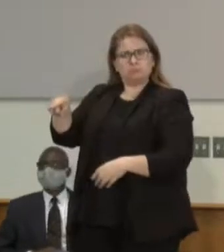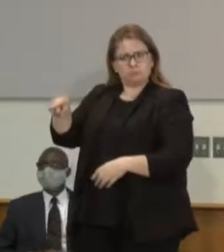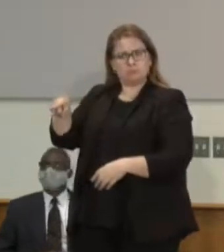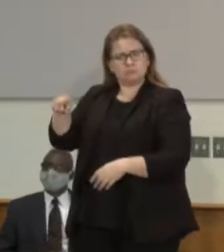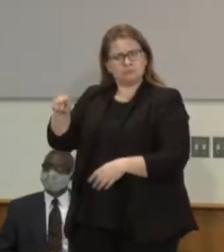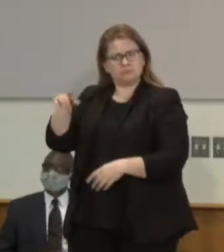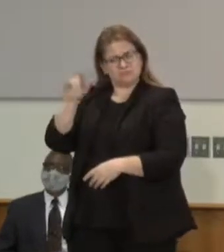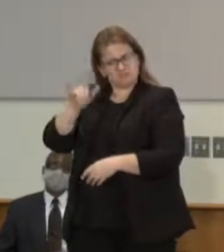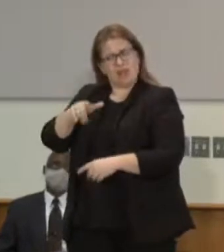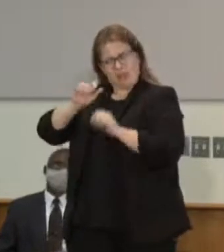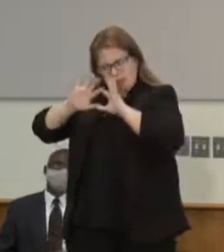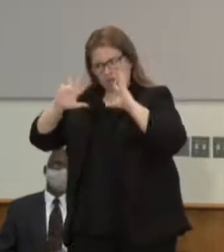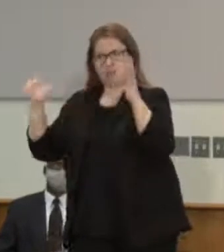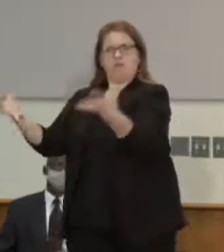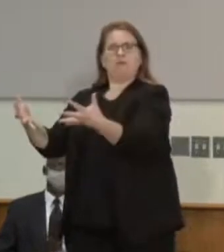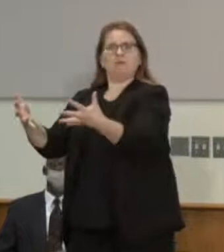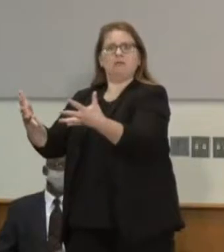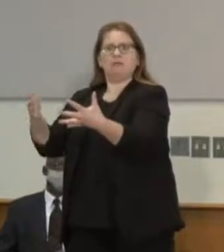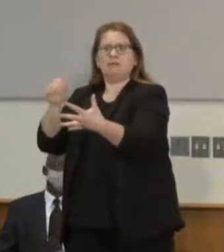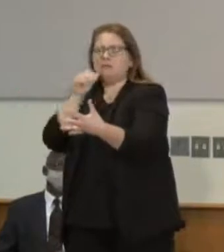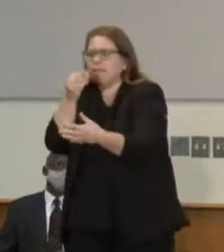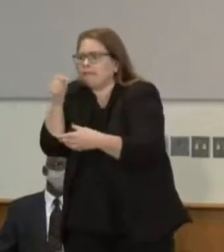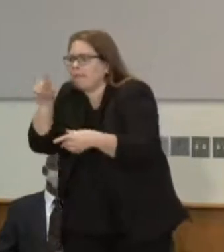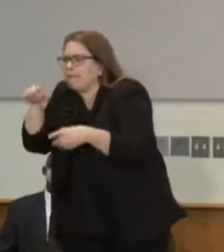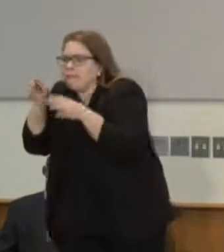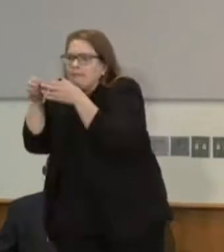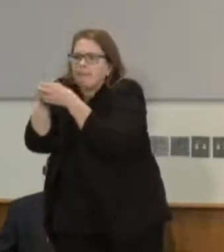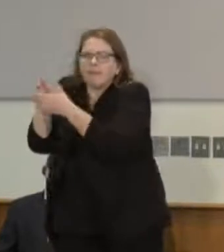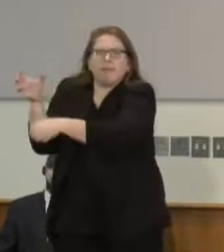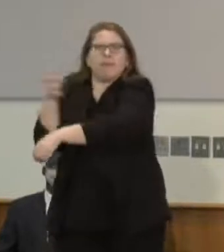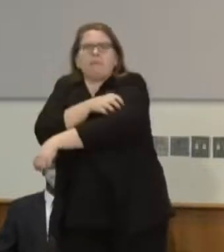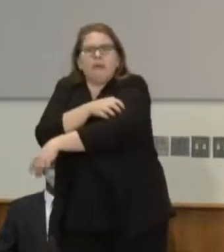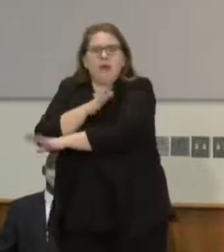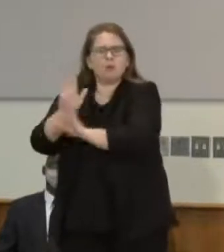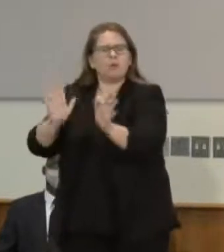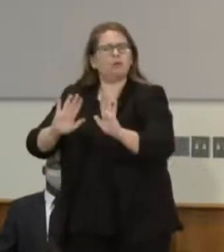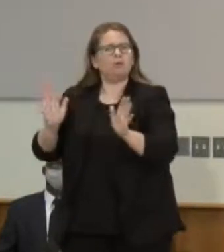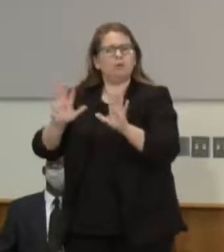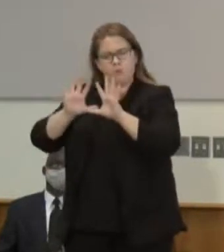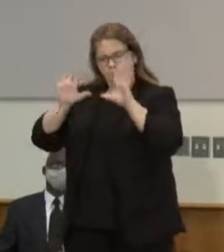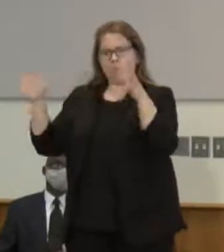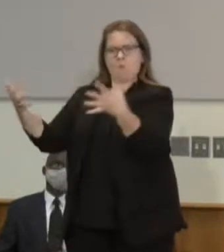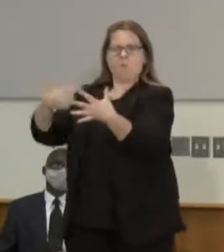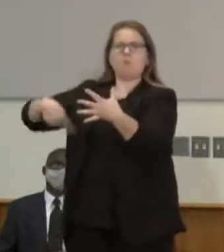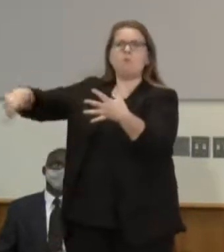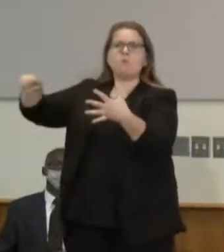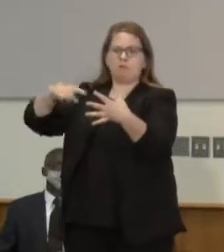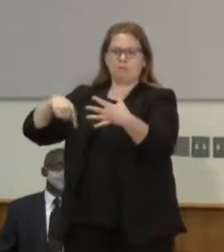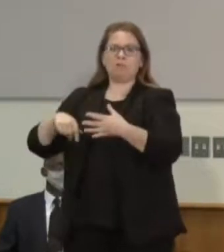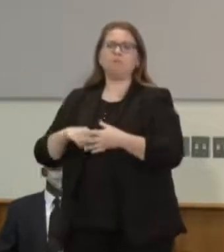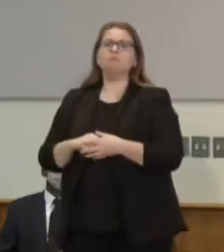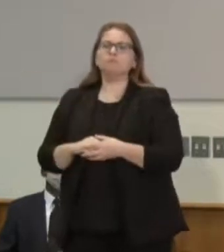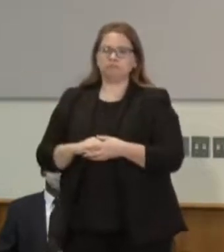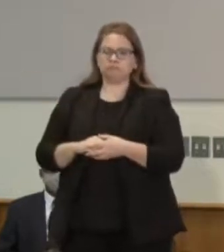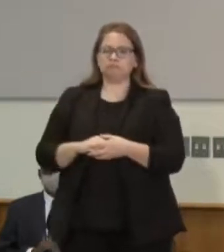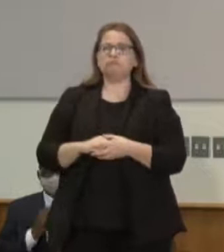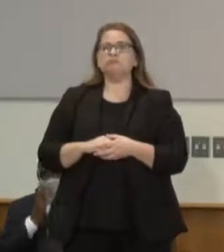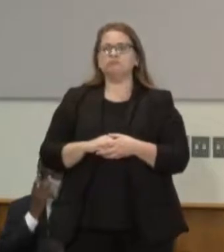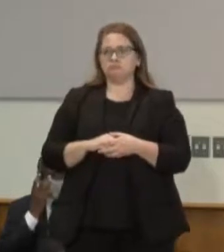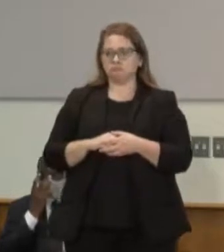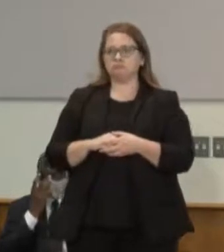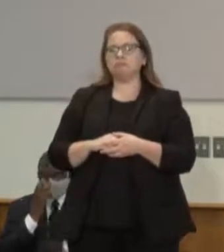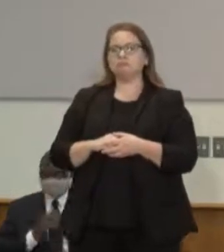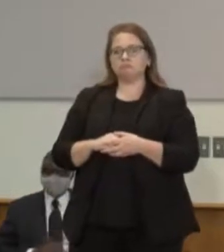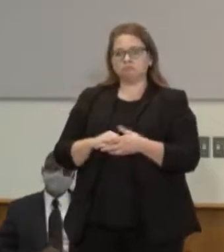nonetheless works in tandem with law enforcement to design what those new expansive not